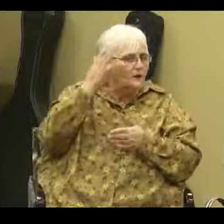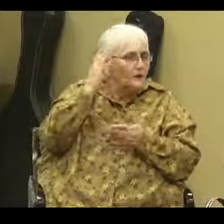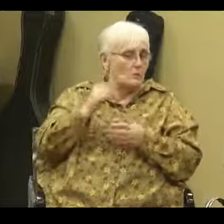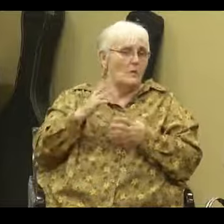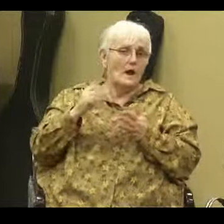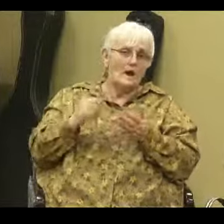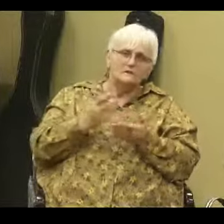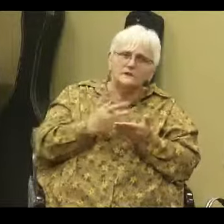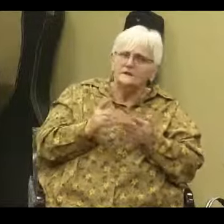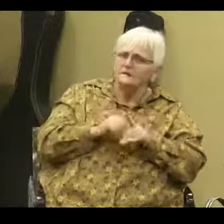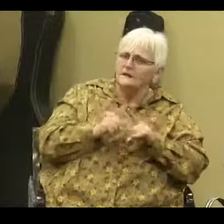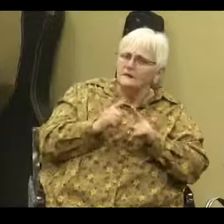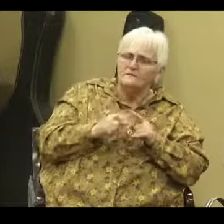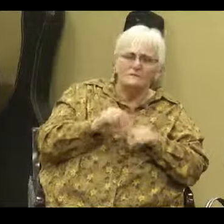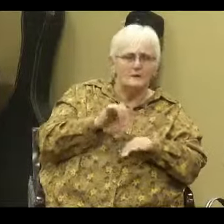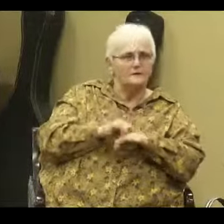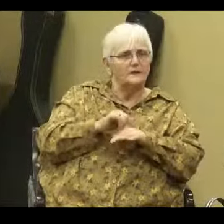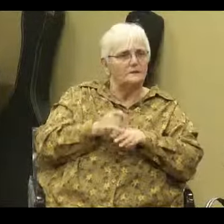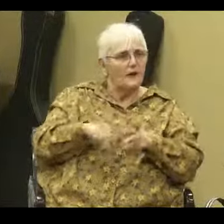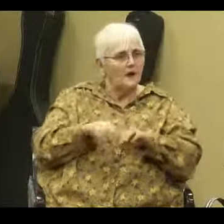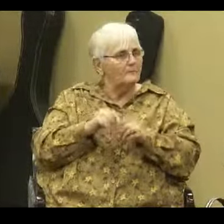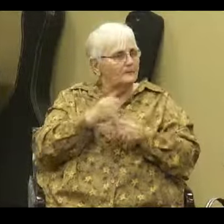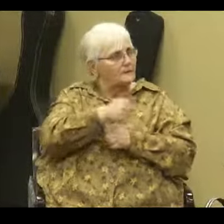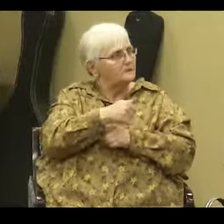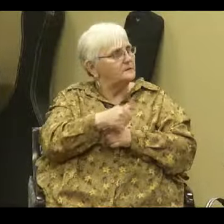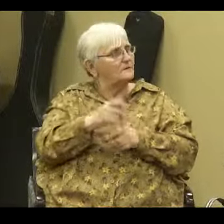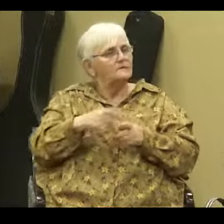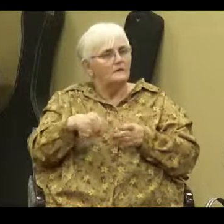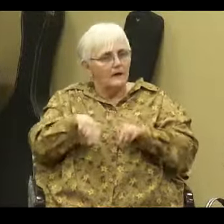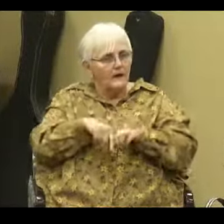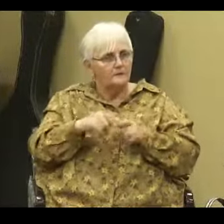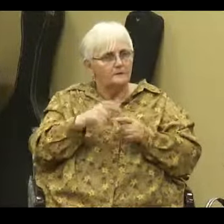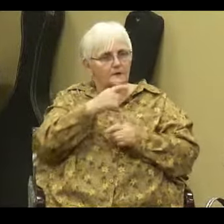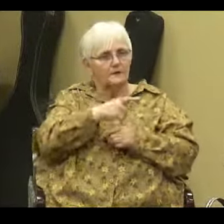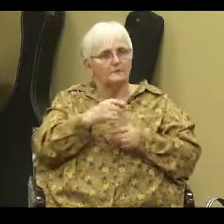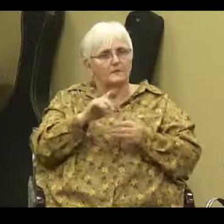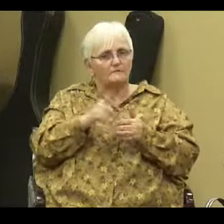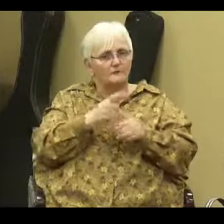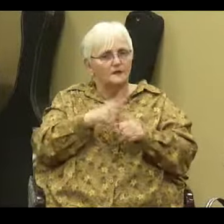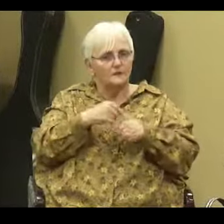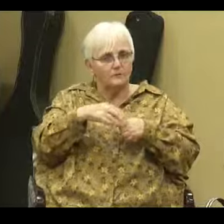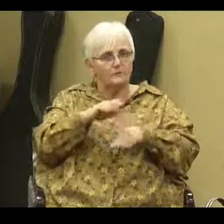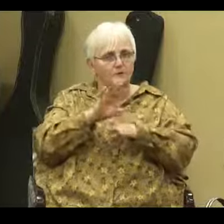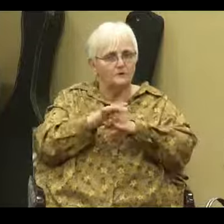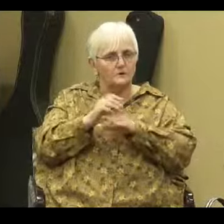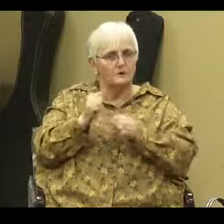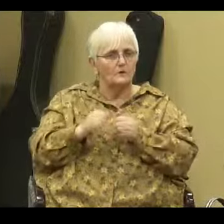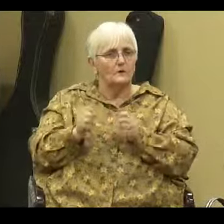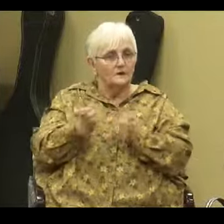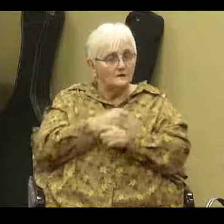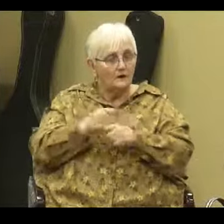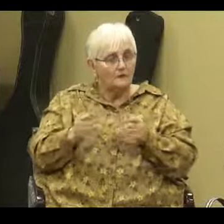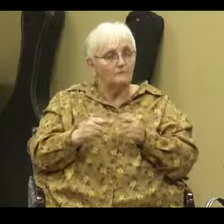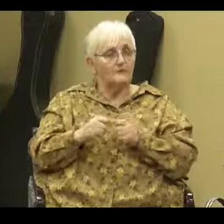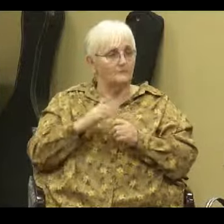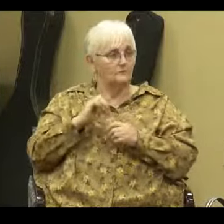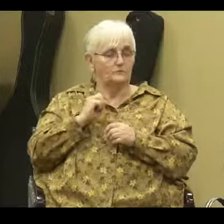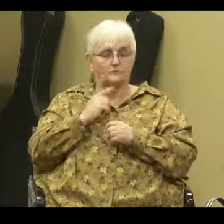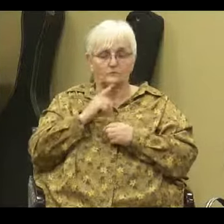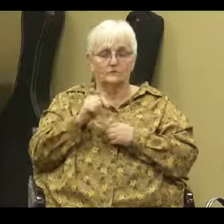there's something different about that. That's what happened to me. Something happened to me the first time I went to a church with salvation or valentine. Something happened.